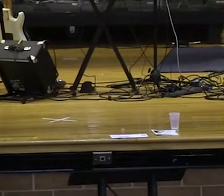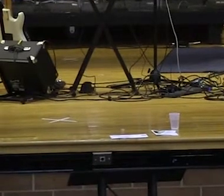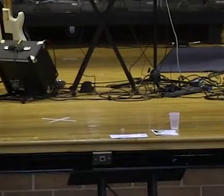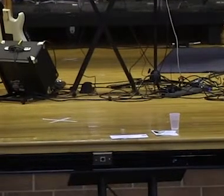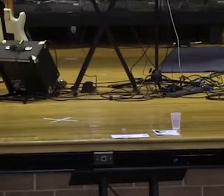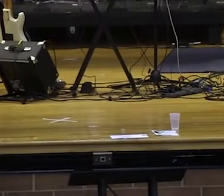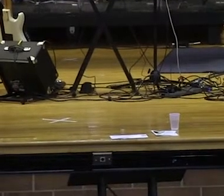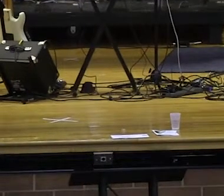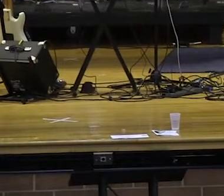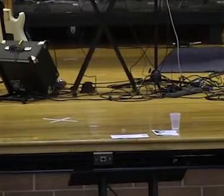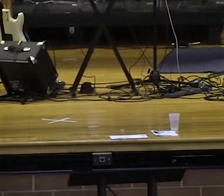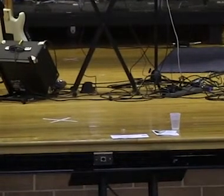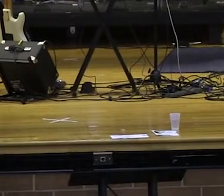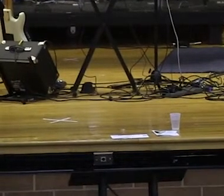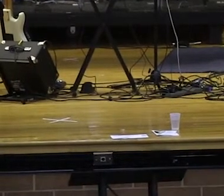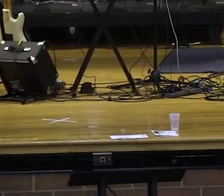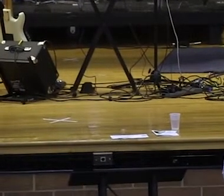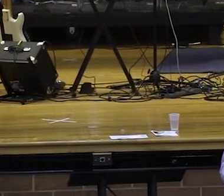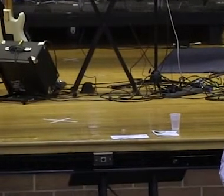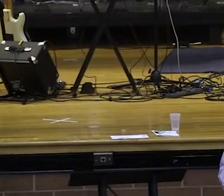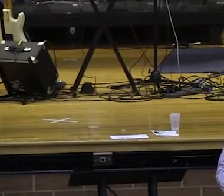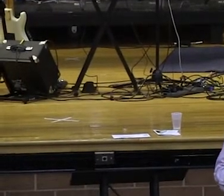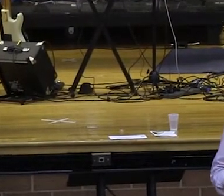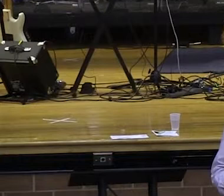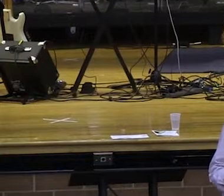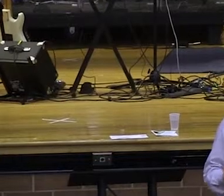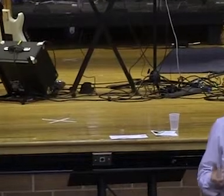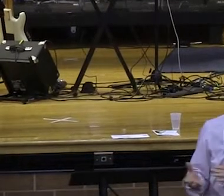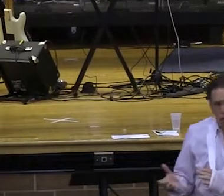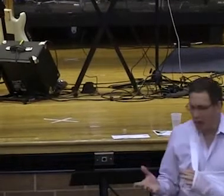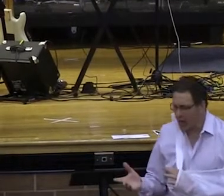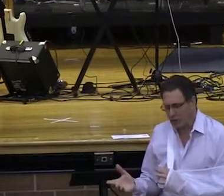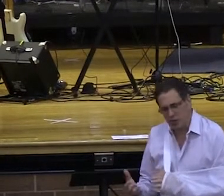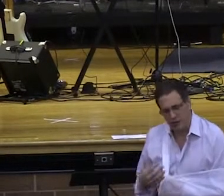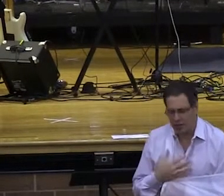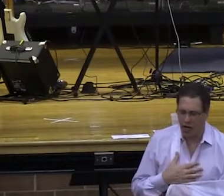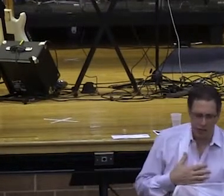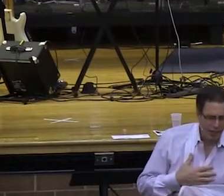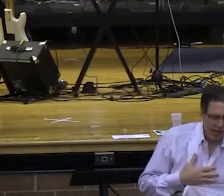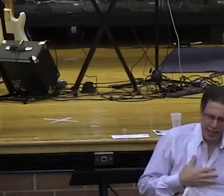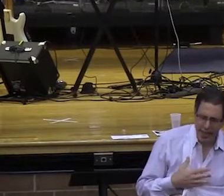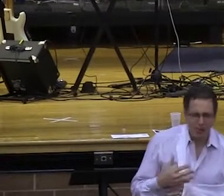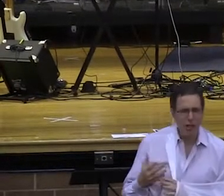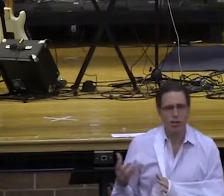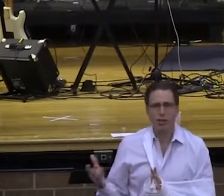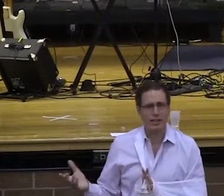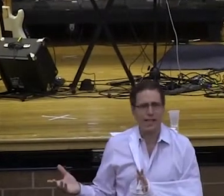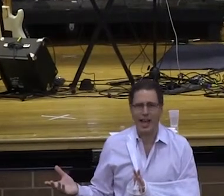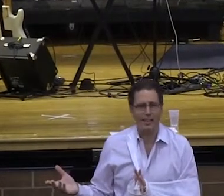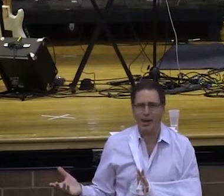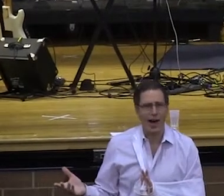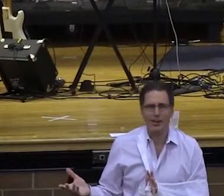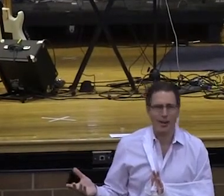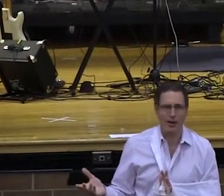God's nature. How many people know what your DNA is? I mean, I don't know why. God was just very kind to me. He gave me good-look